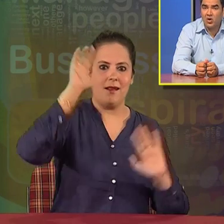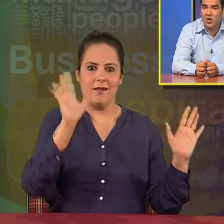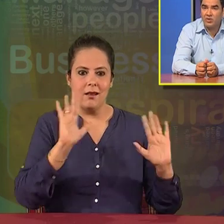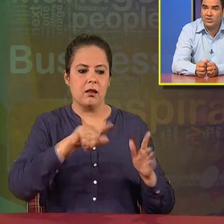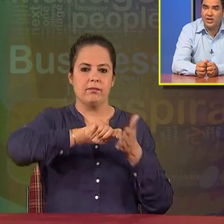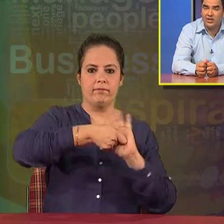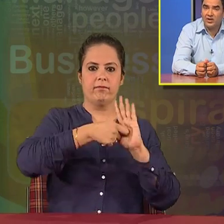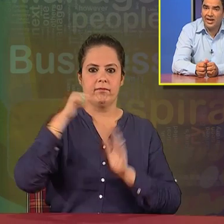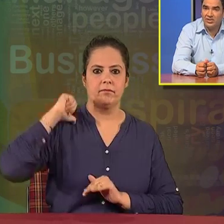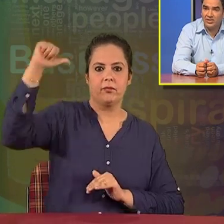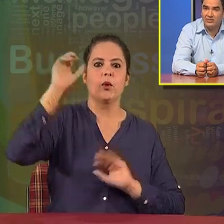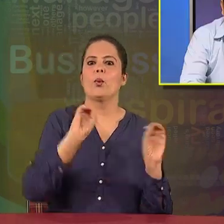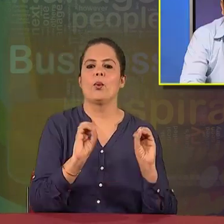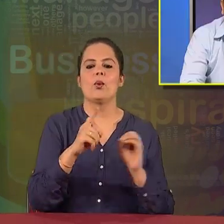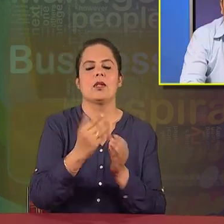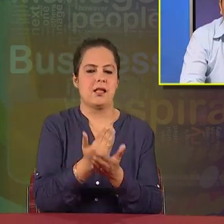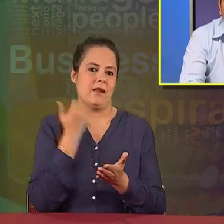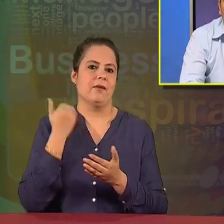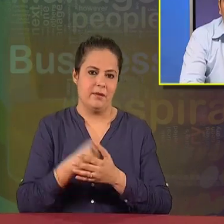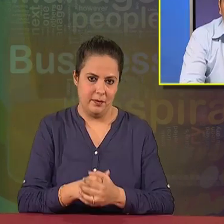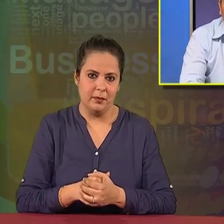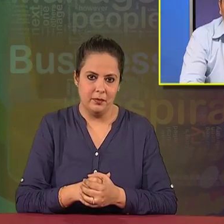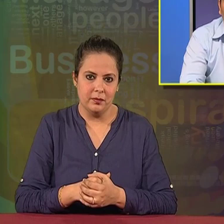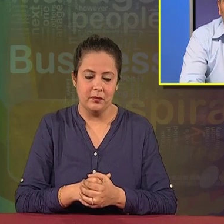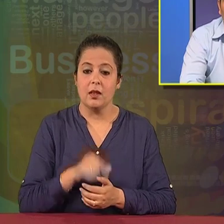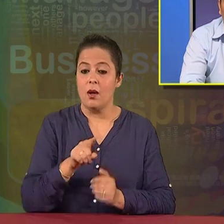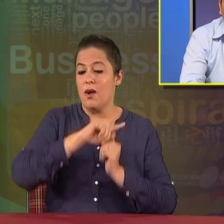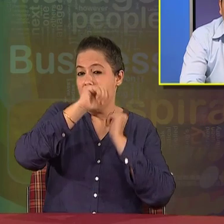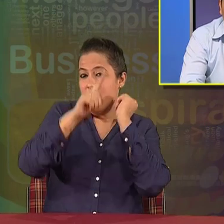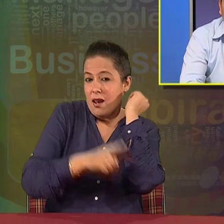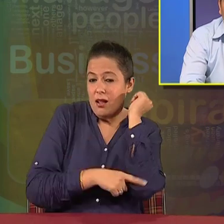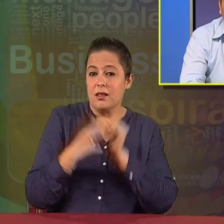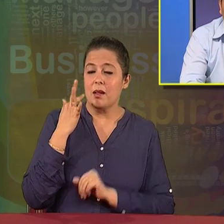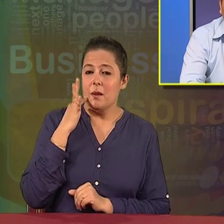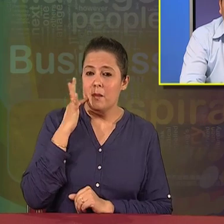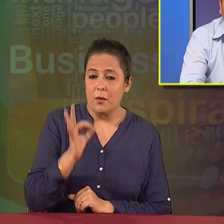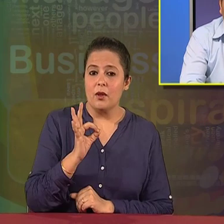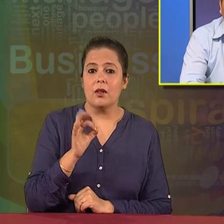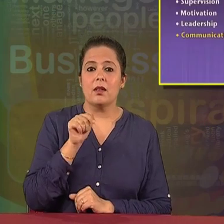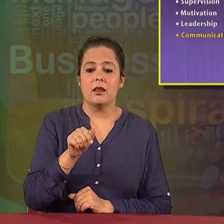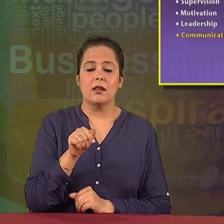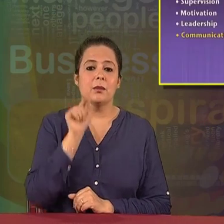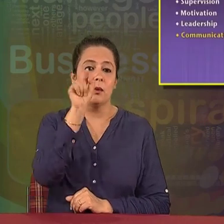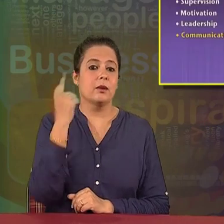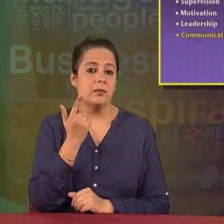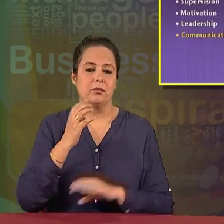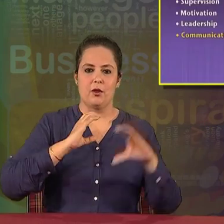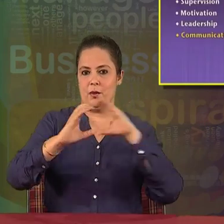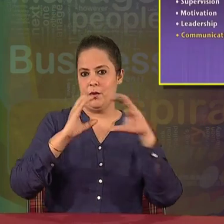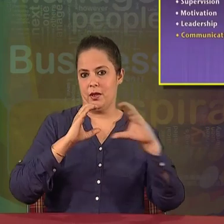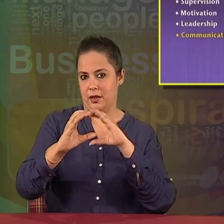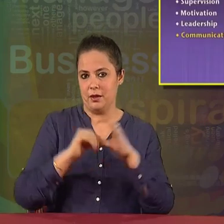or lockout in the organization. Now, the last and the most important element of directing is communication.